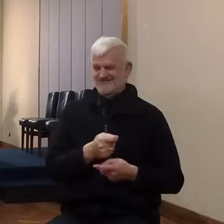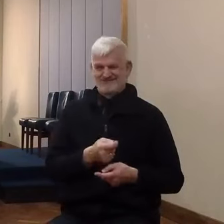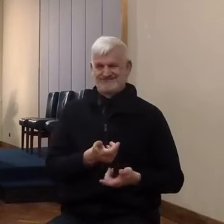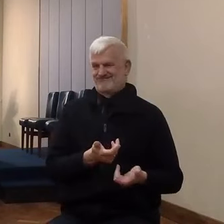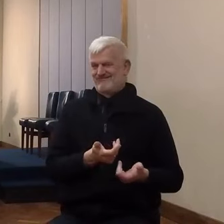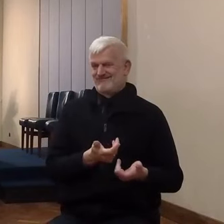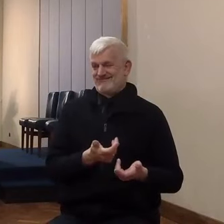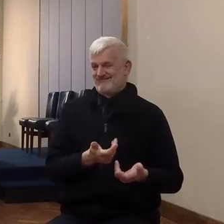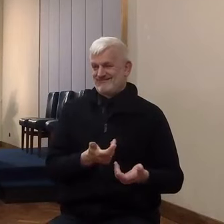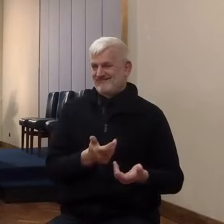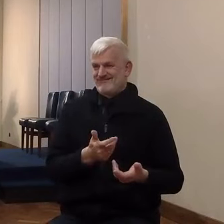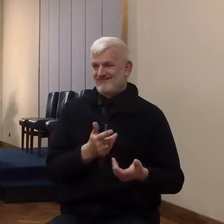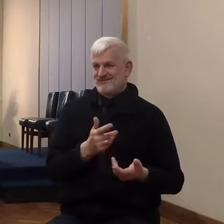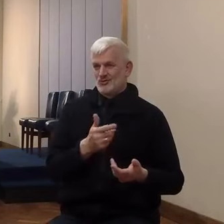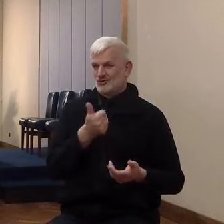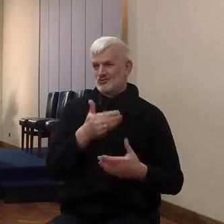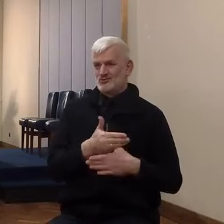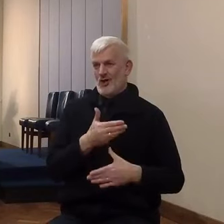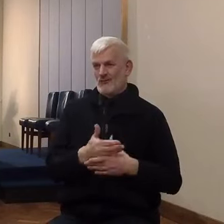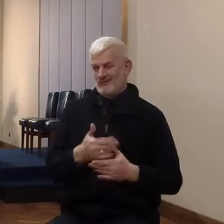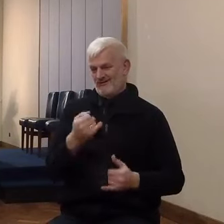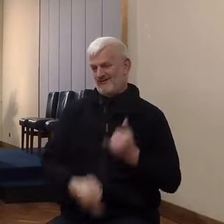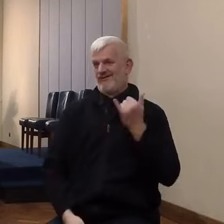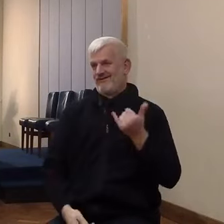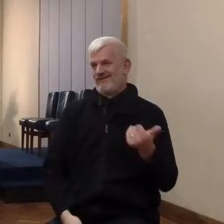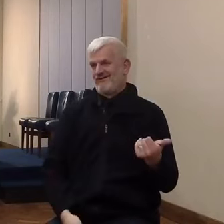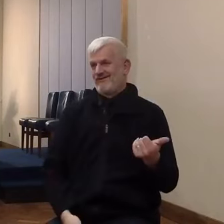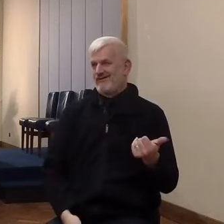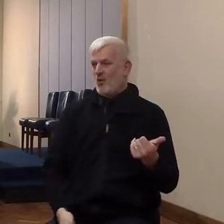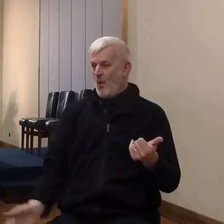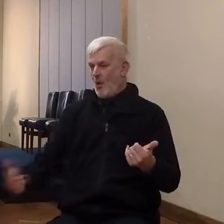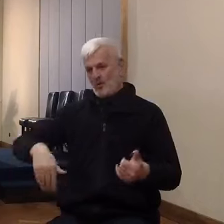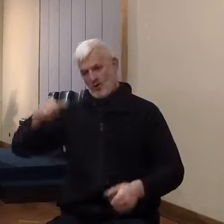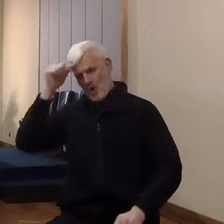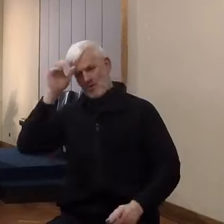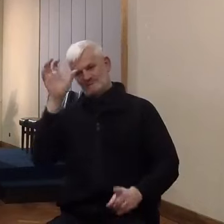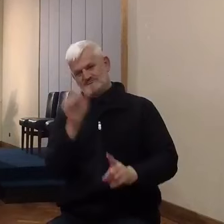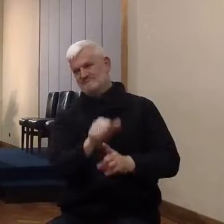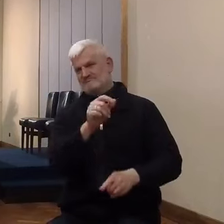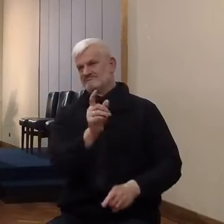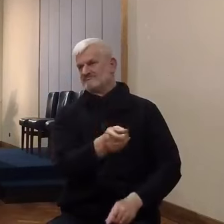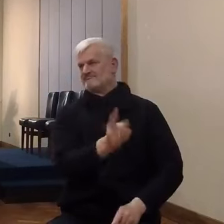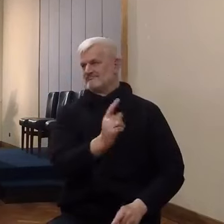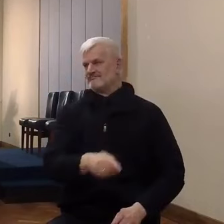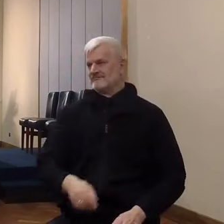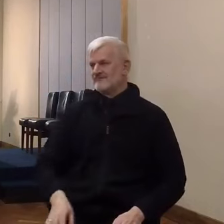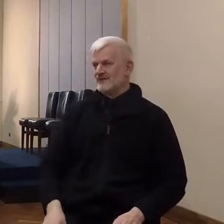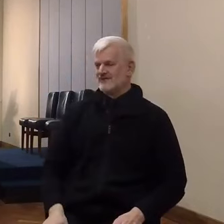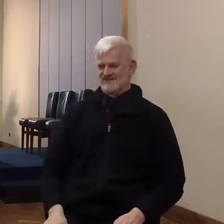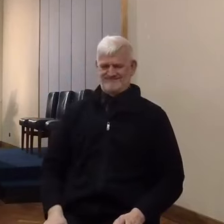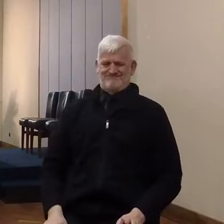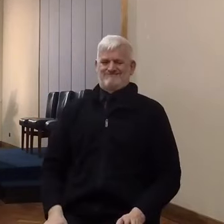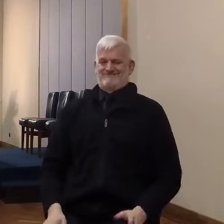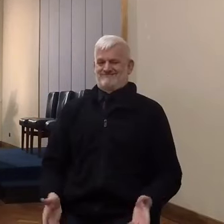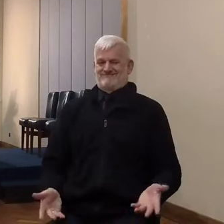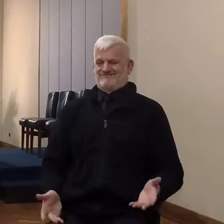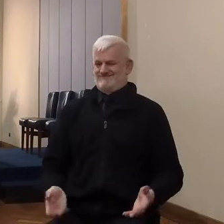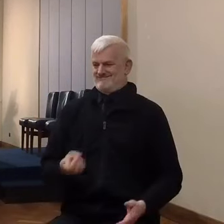The city is tense. But the watch is extraordinary. Whoever was on duty that